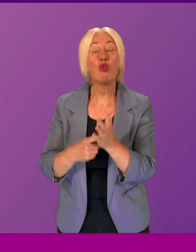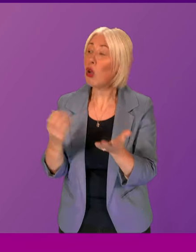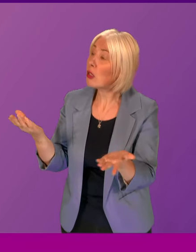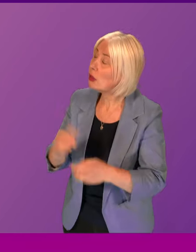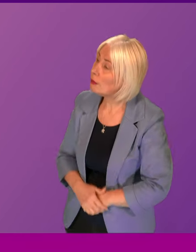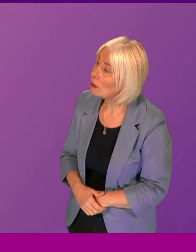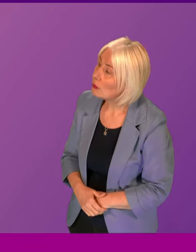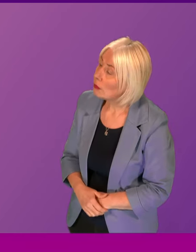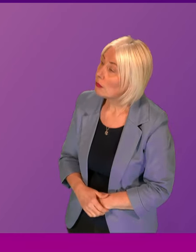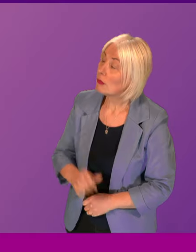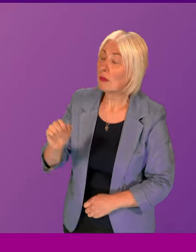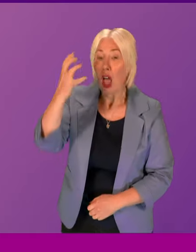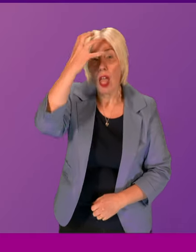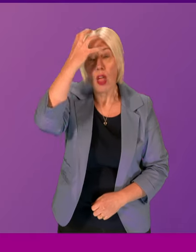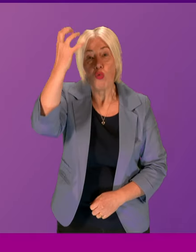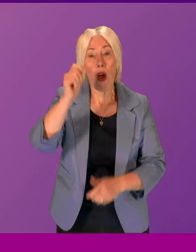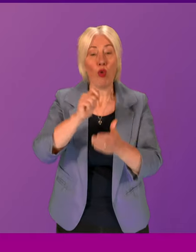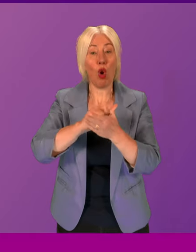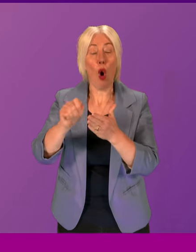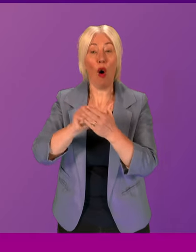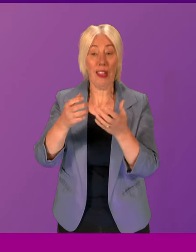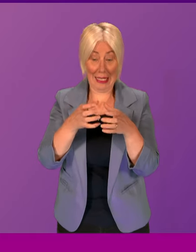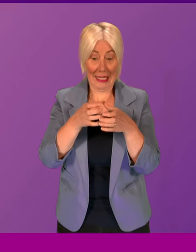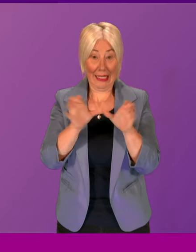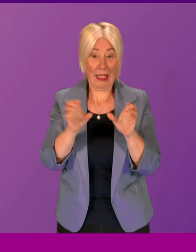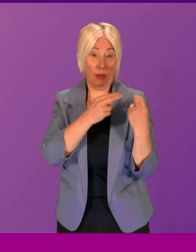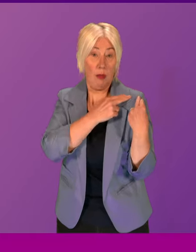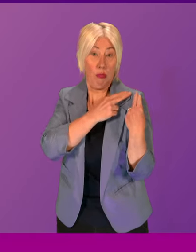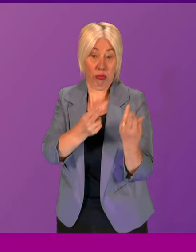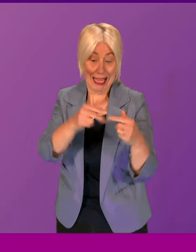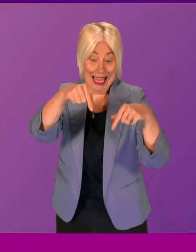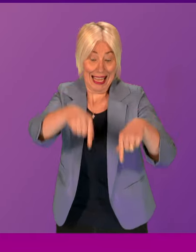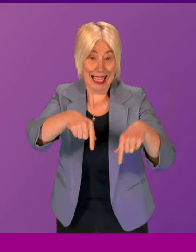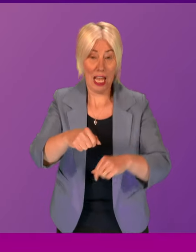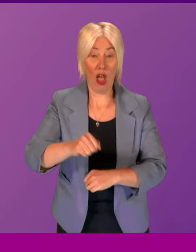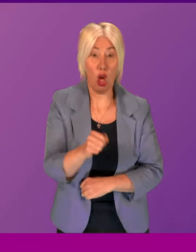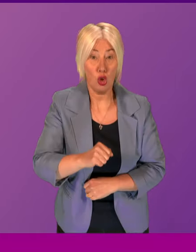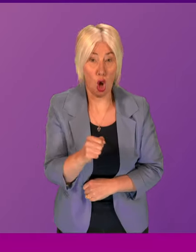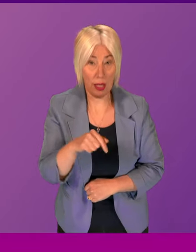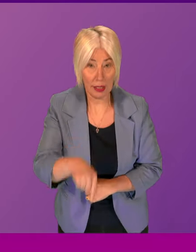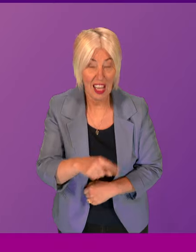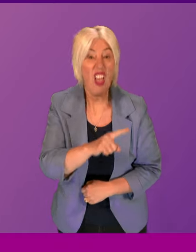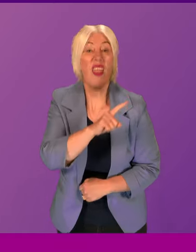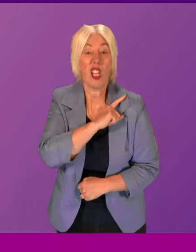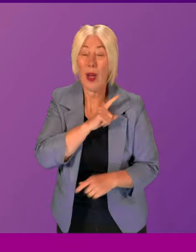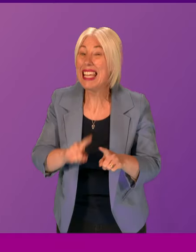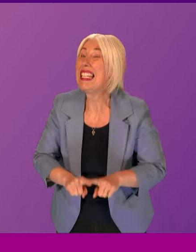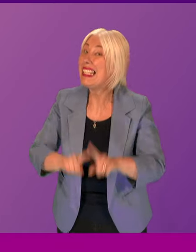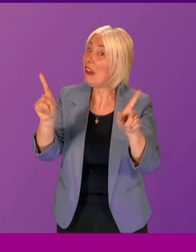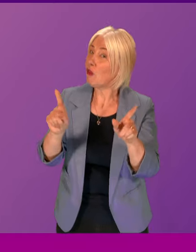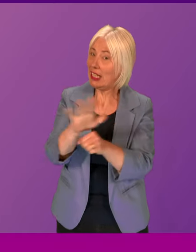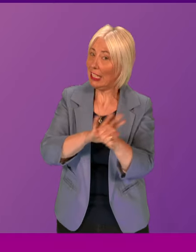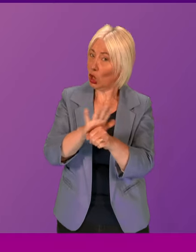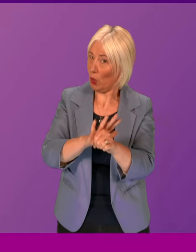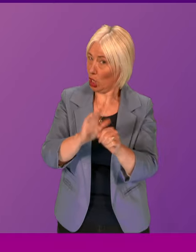The Crown Office is wholly devolved here in Scotland. That's why the situation is very different here.